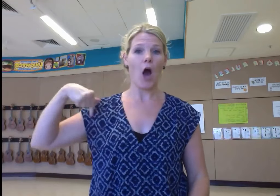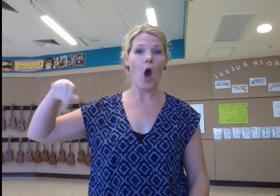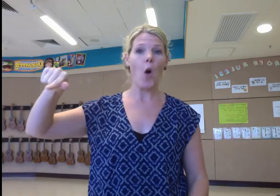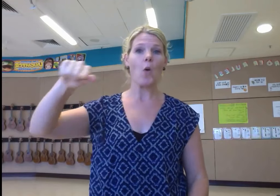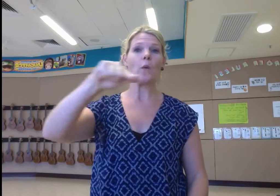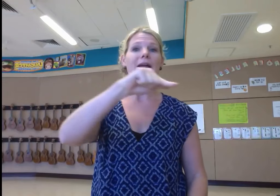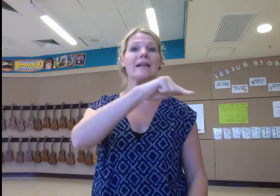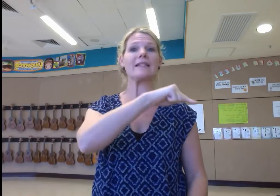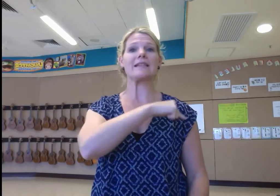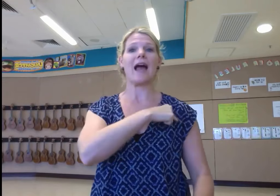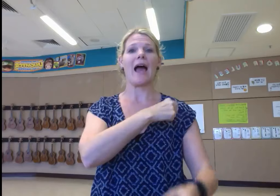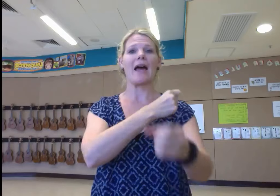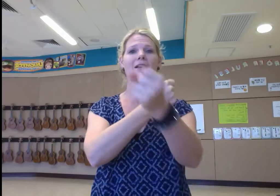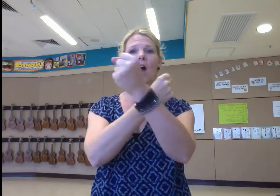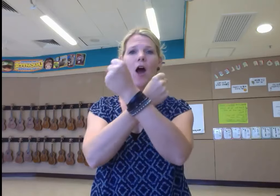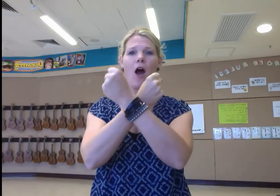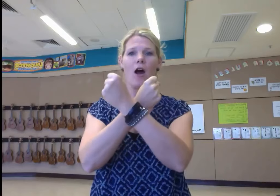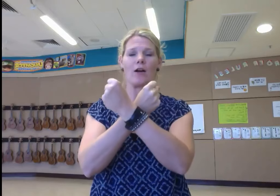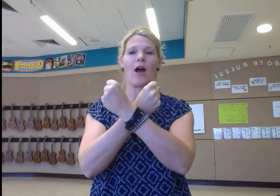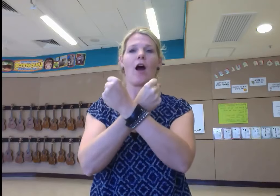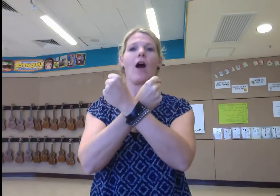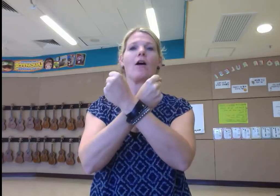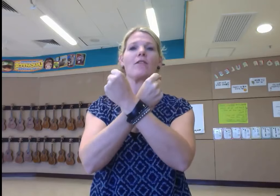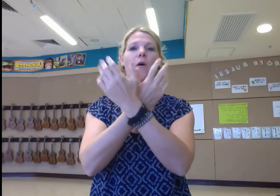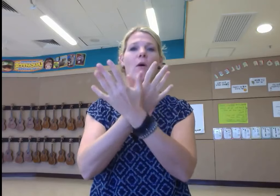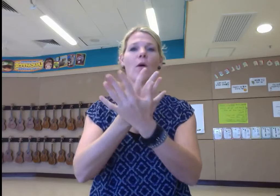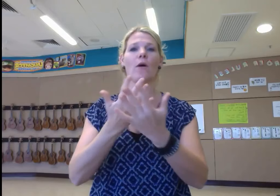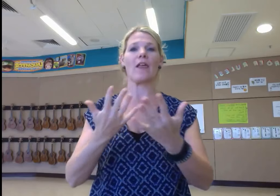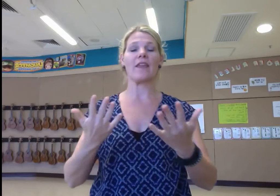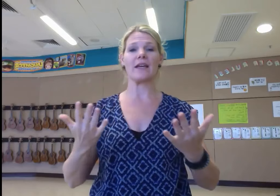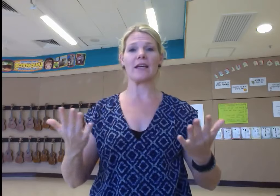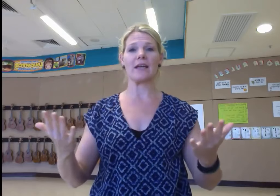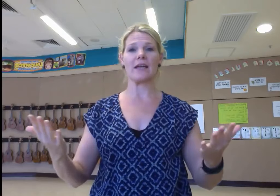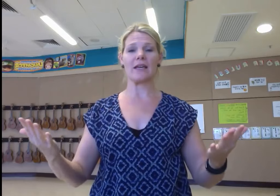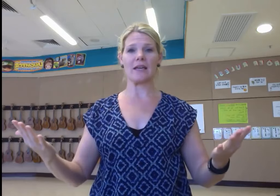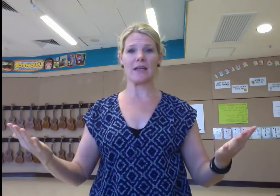We stand on our floor for thee.